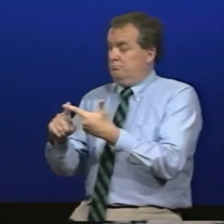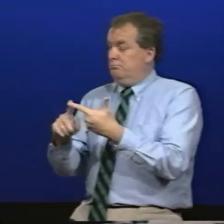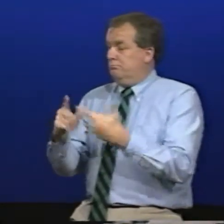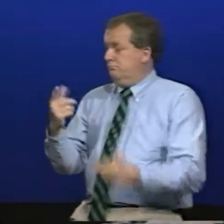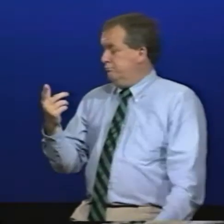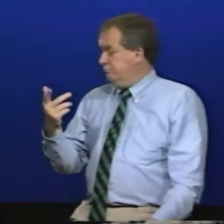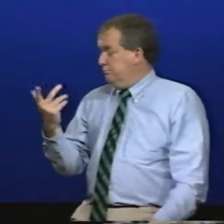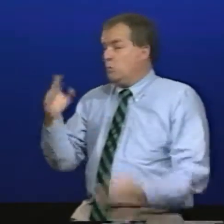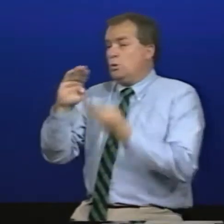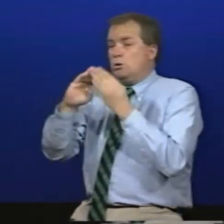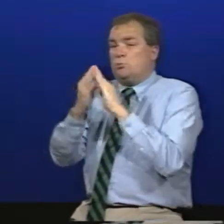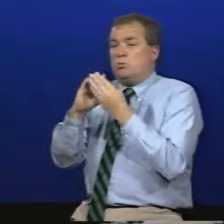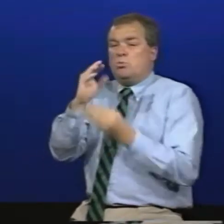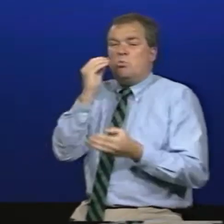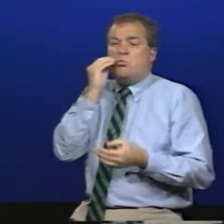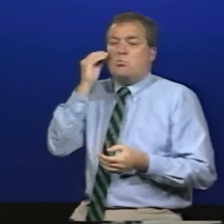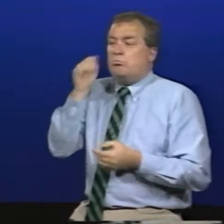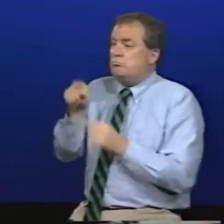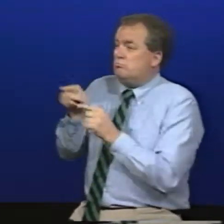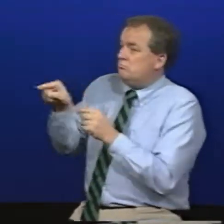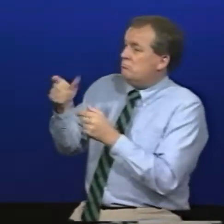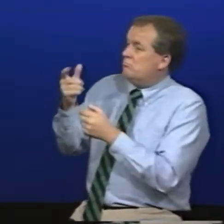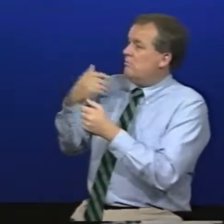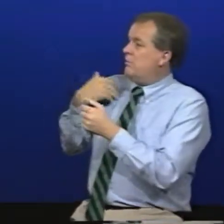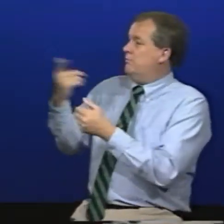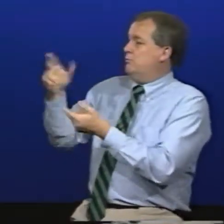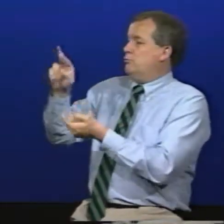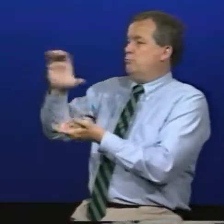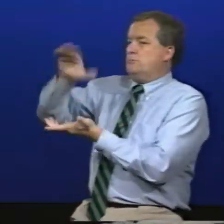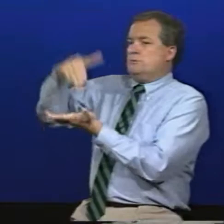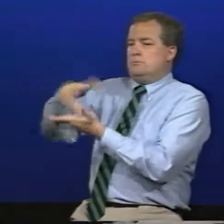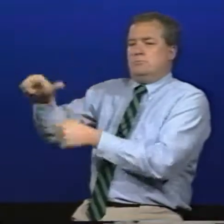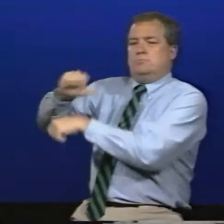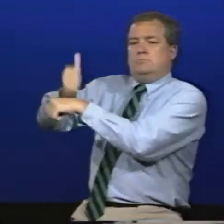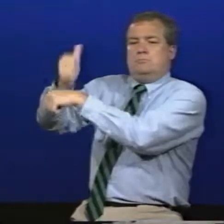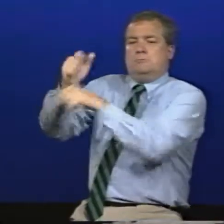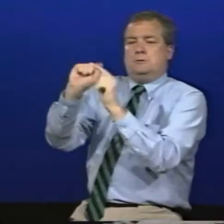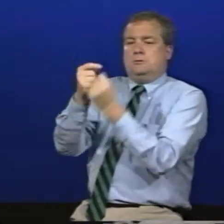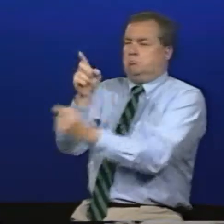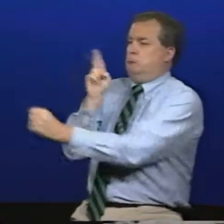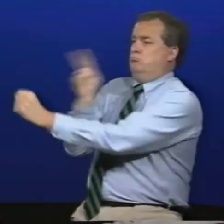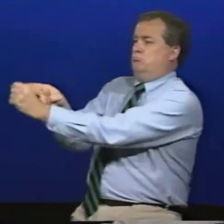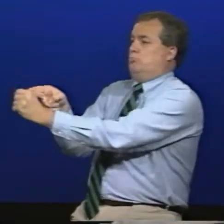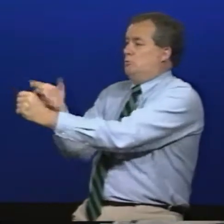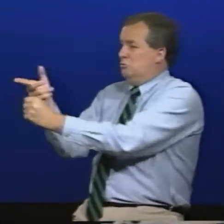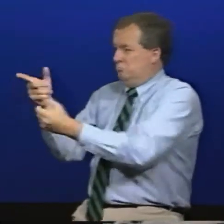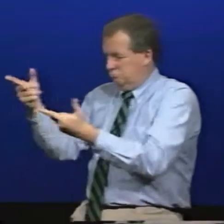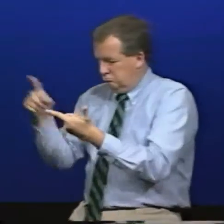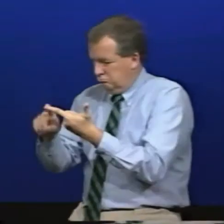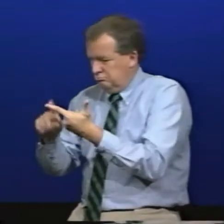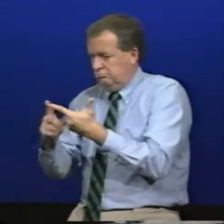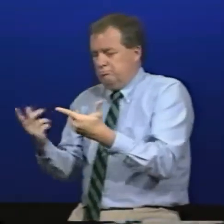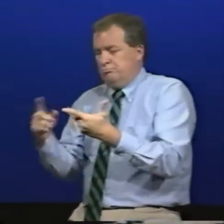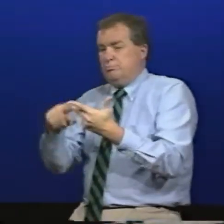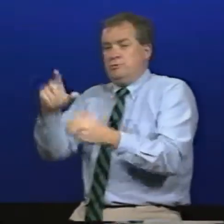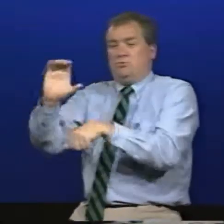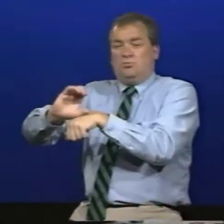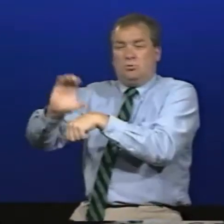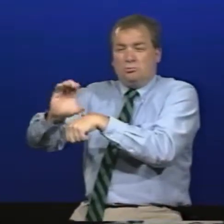Athletic Association for the Deaf or the Southeastern Athletic Association for the Deaf sometimes in their own hometowns they'll have recreation centers that set up teams